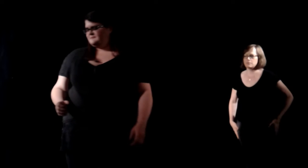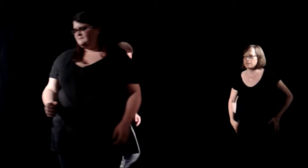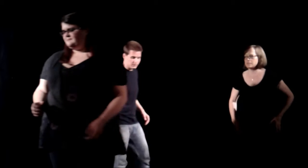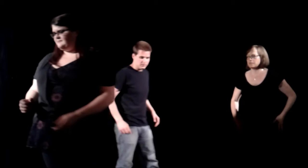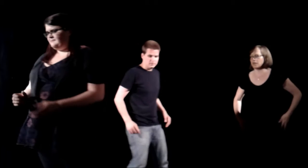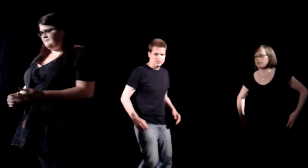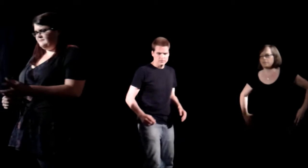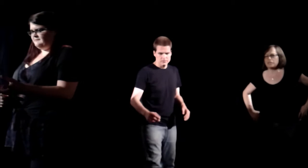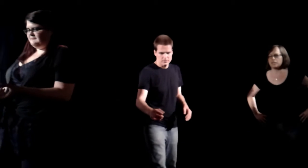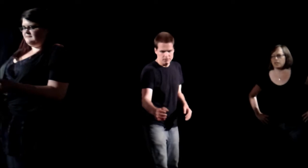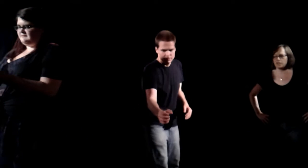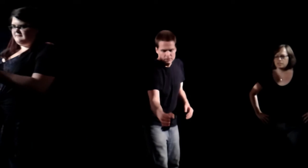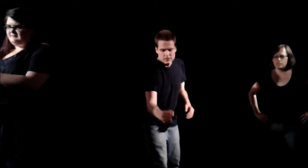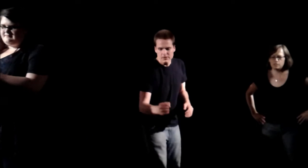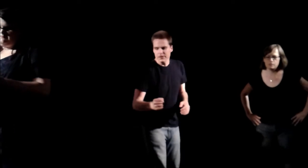We need one vegan on us here.